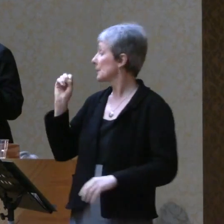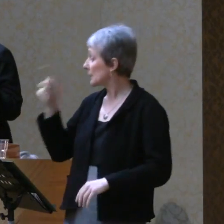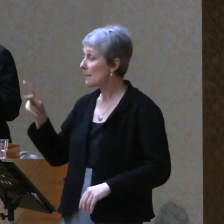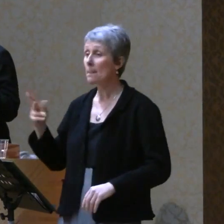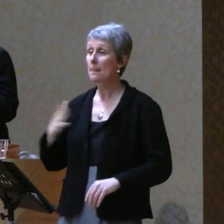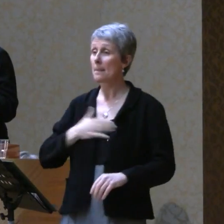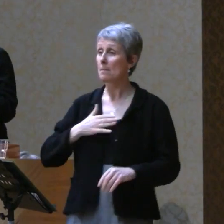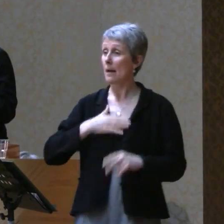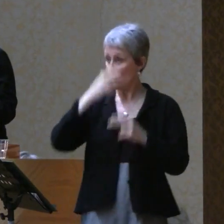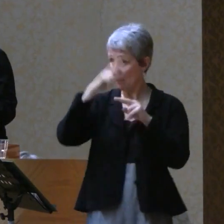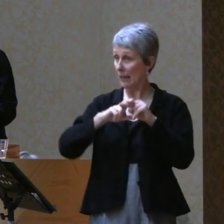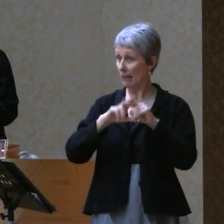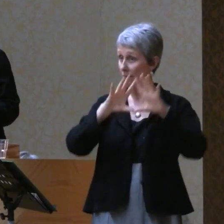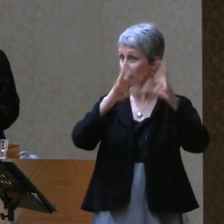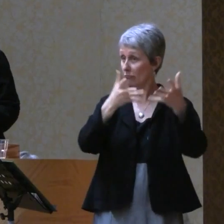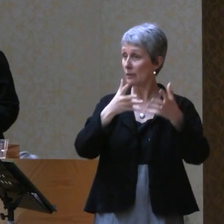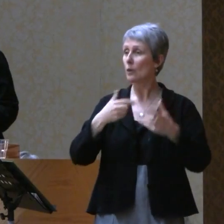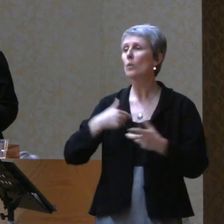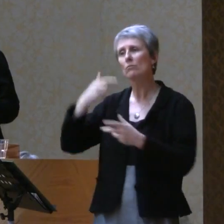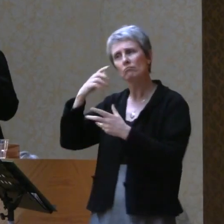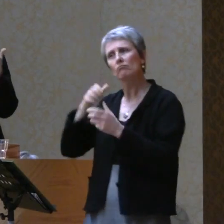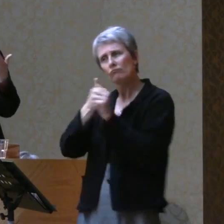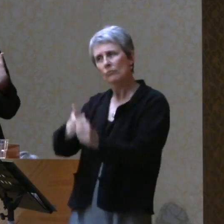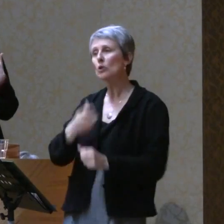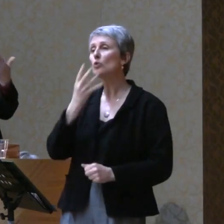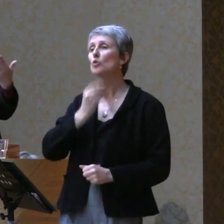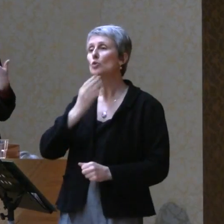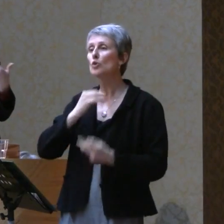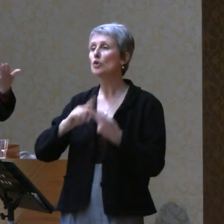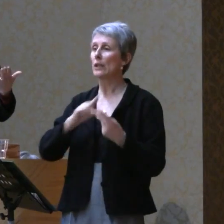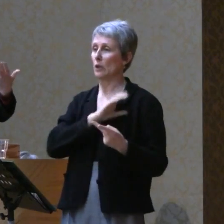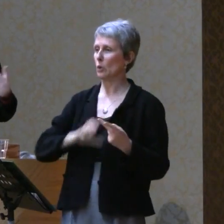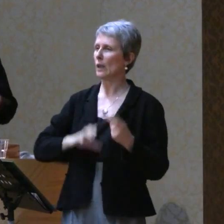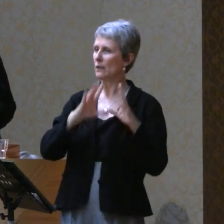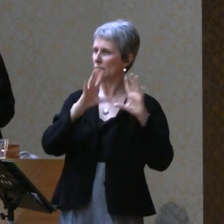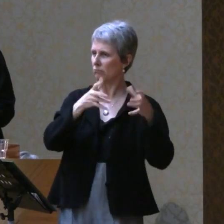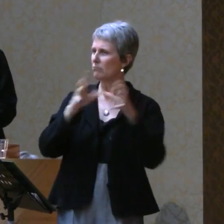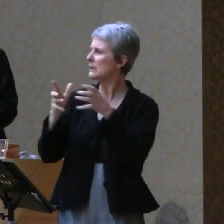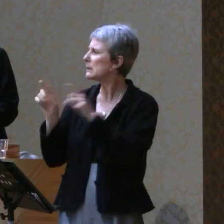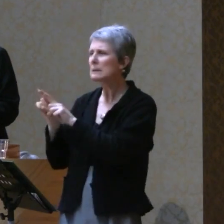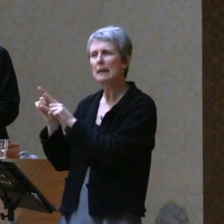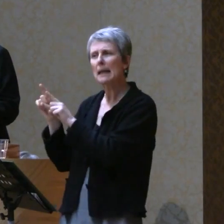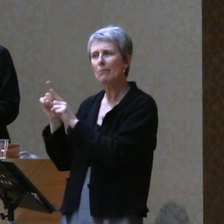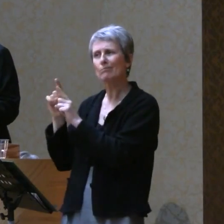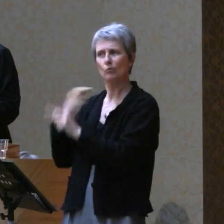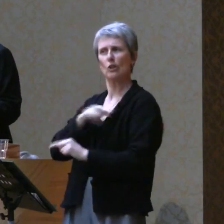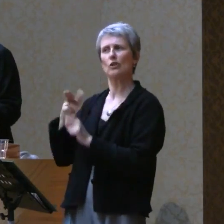faith tradition comes out of Judaism and Christianity. So you and I, we share the same roots.